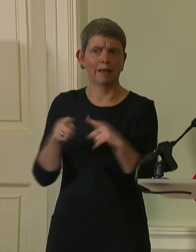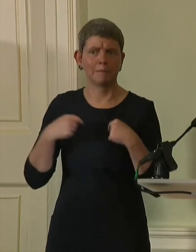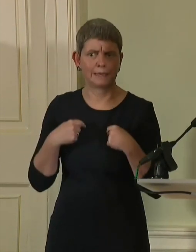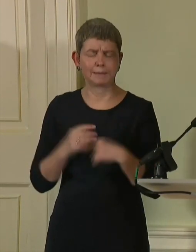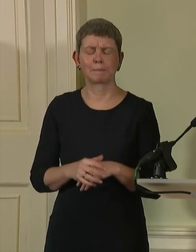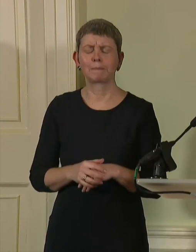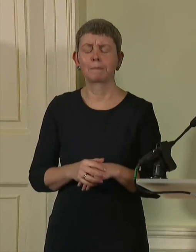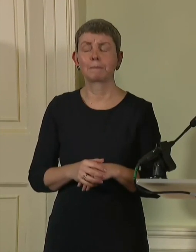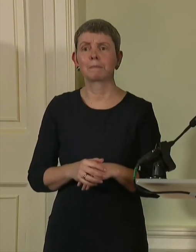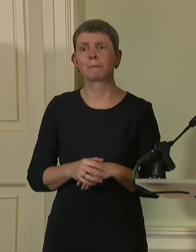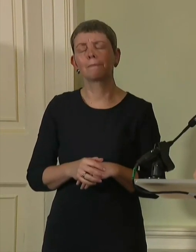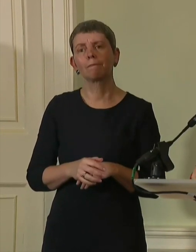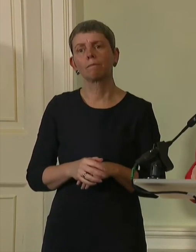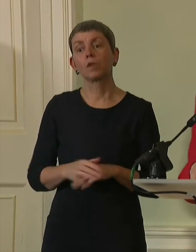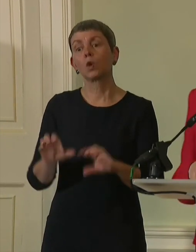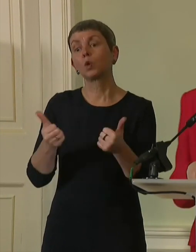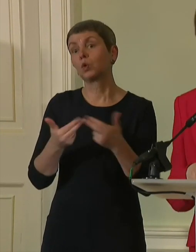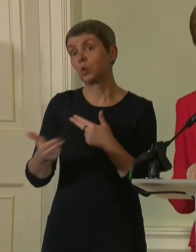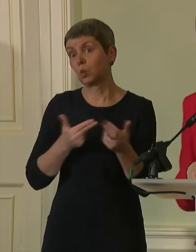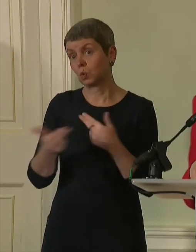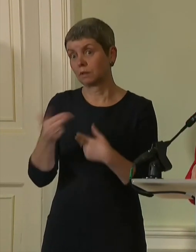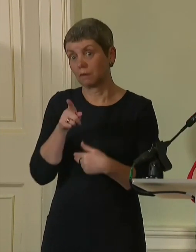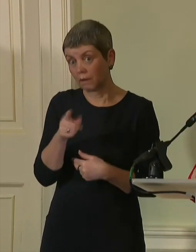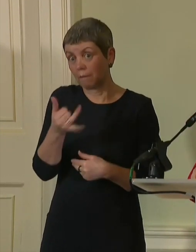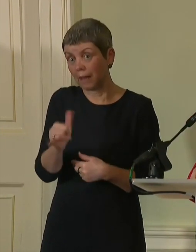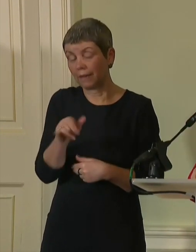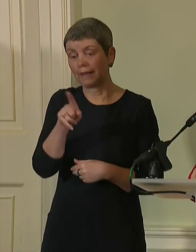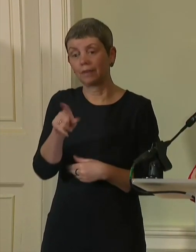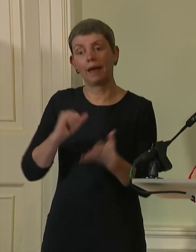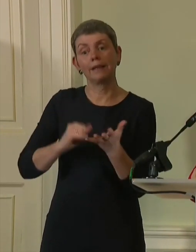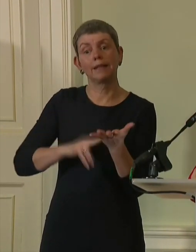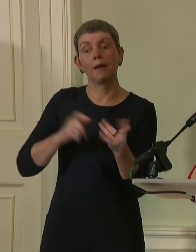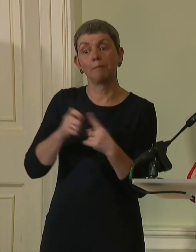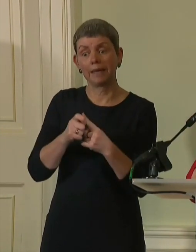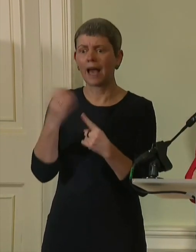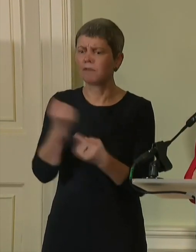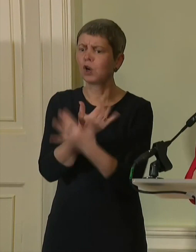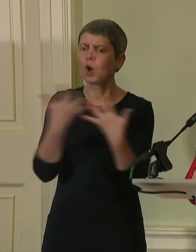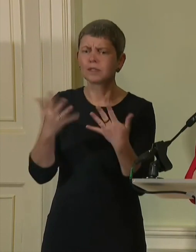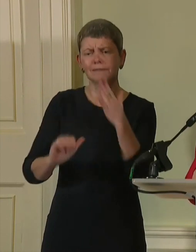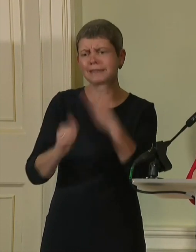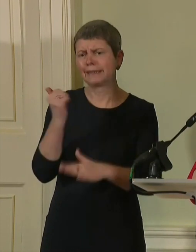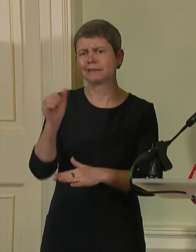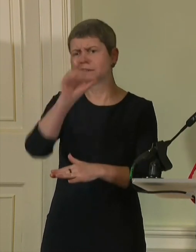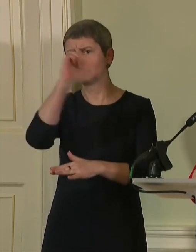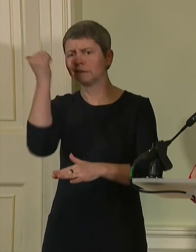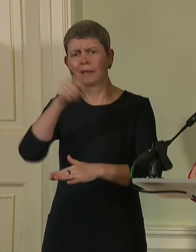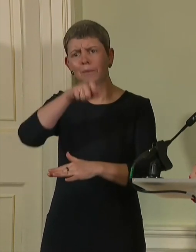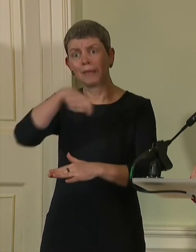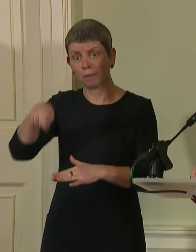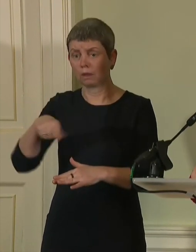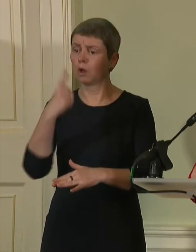The good news, as the country will now get to see more clearly, perhaps, is that the SNP is full of talented individuals more than up